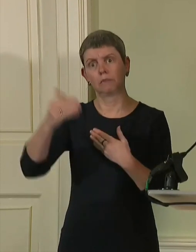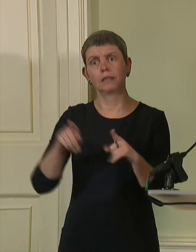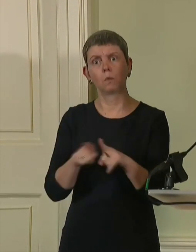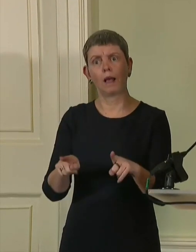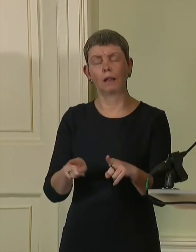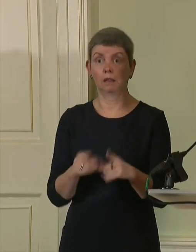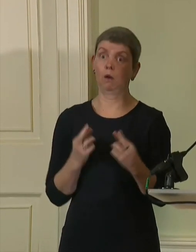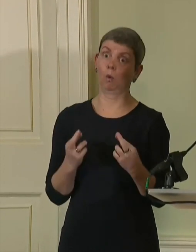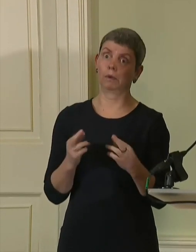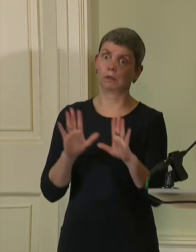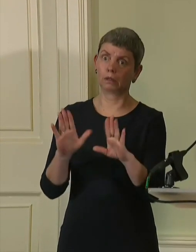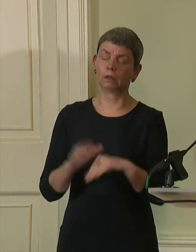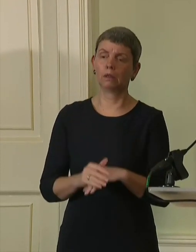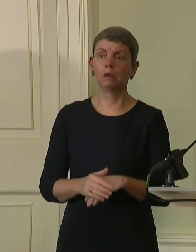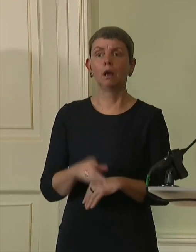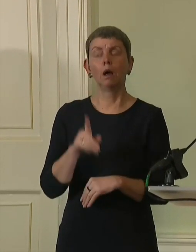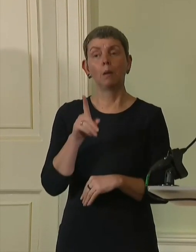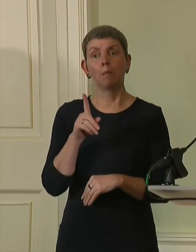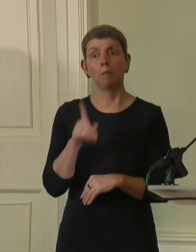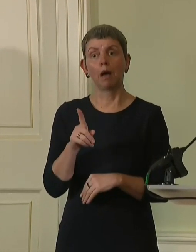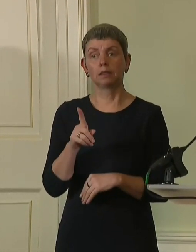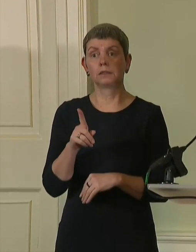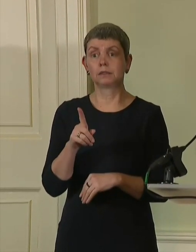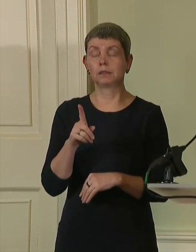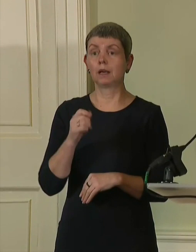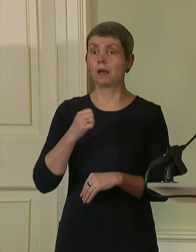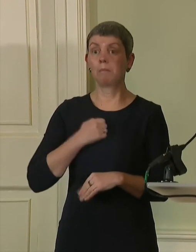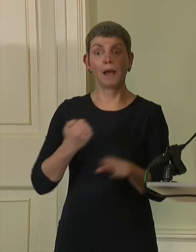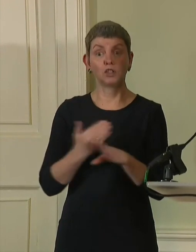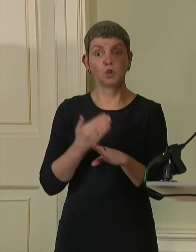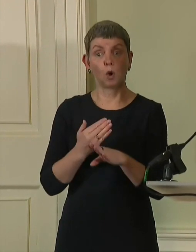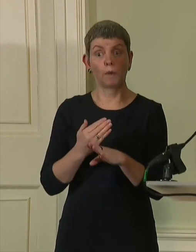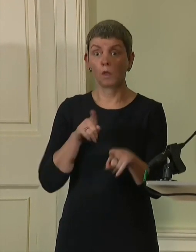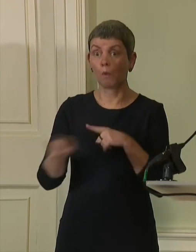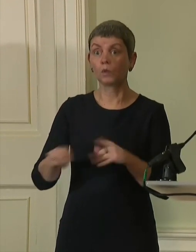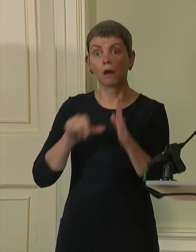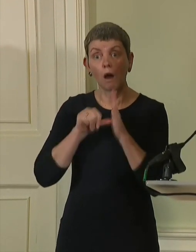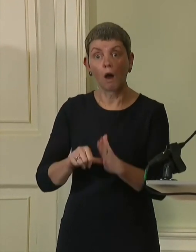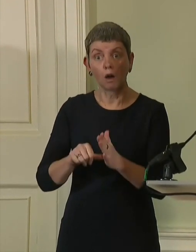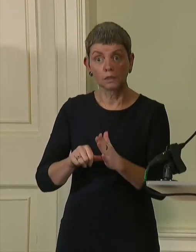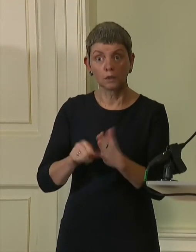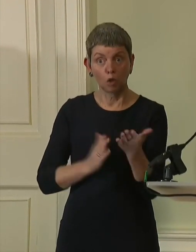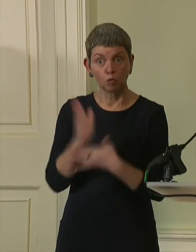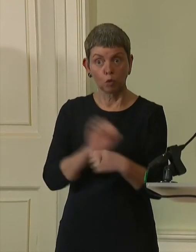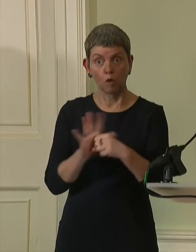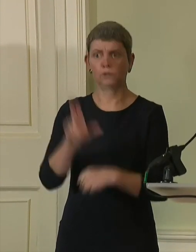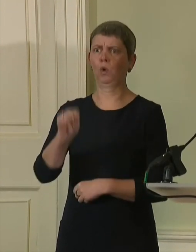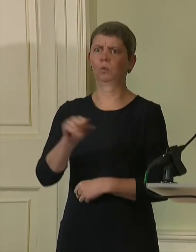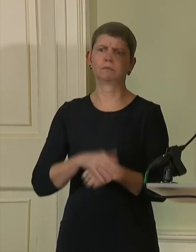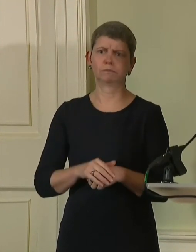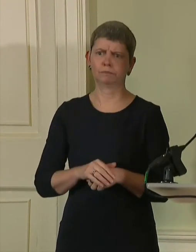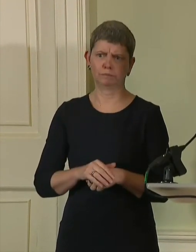Now by no stretch of the imagination was my job the hardest in the country during that time. But the weight of